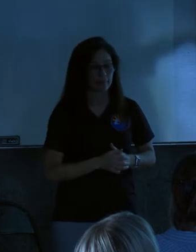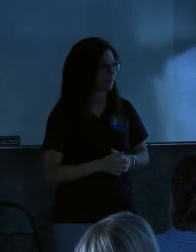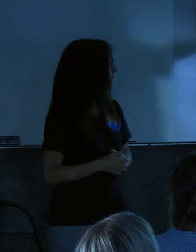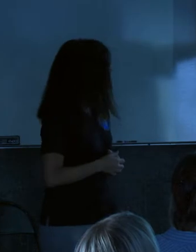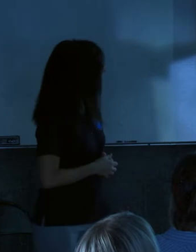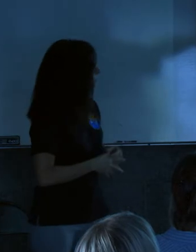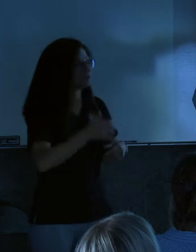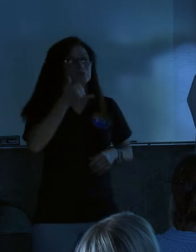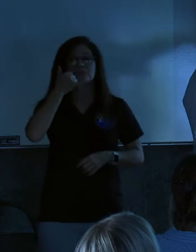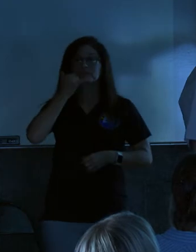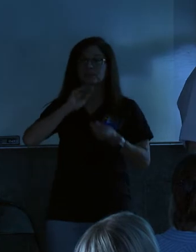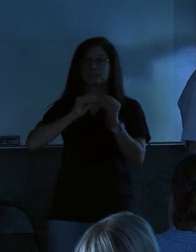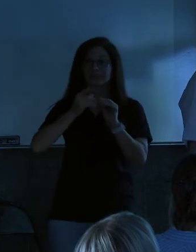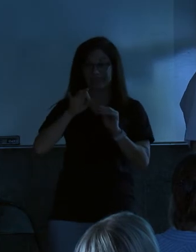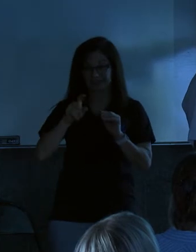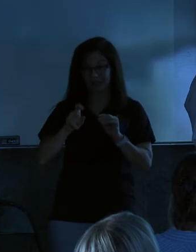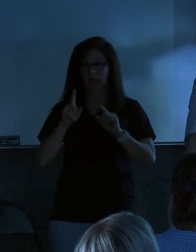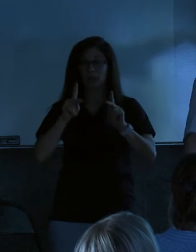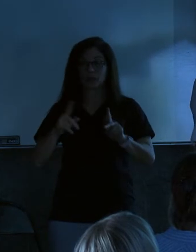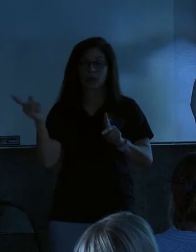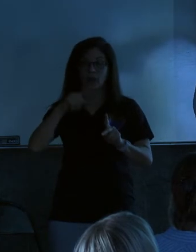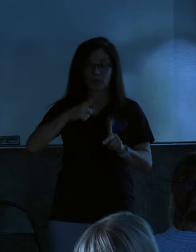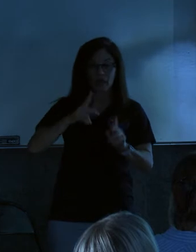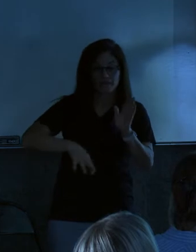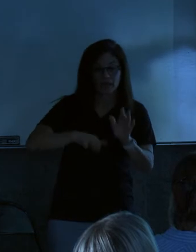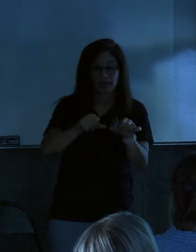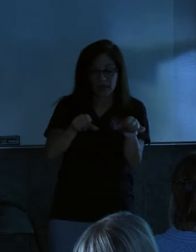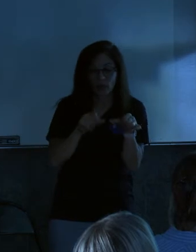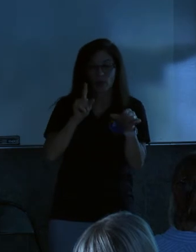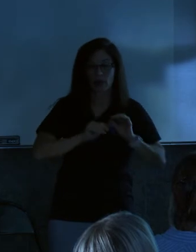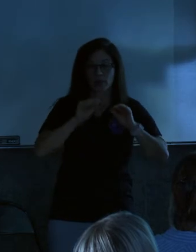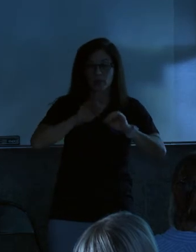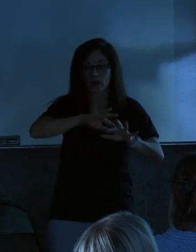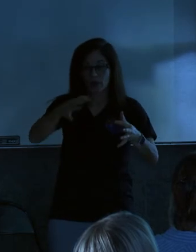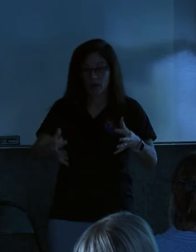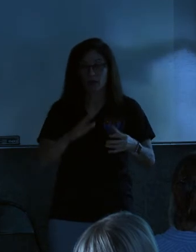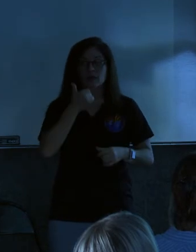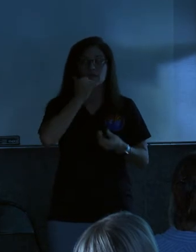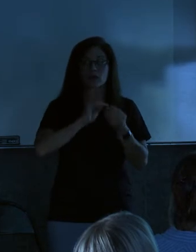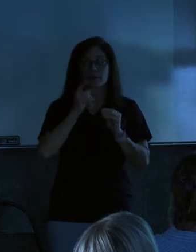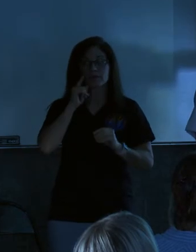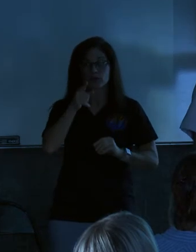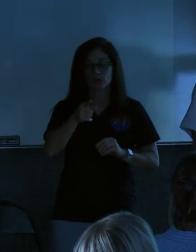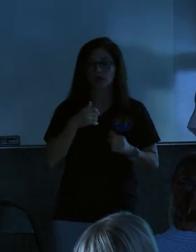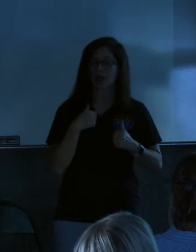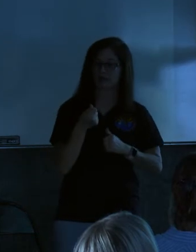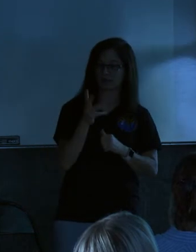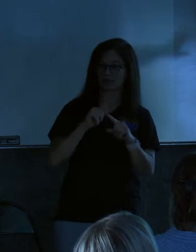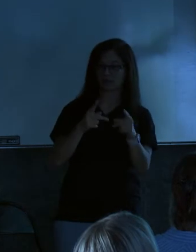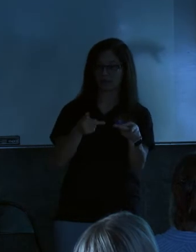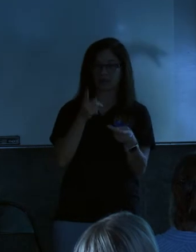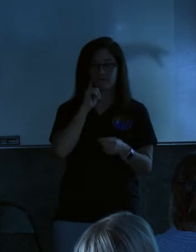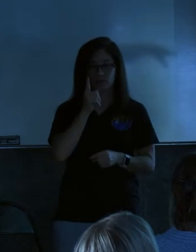This phone number, if you need somebody to come and spot a location to put your material, that's a phone number that you can call. And we've got that in a couple of places.